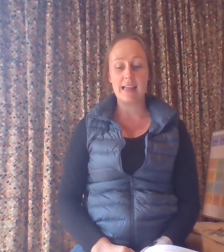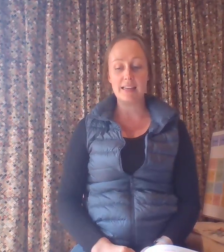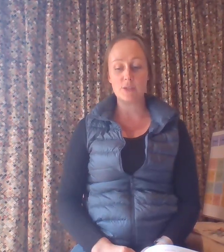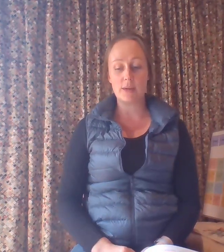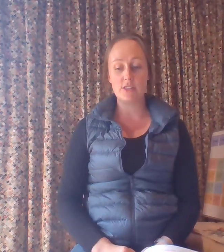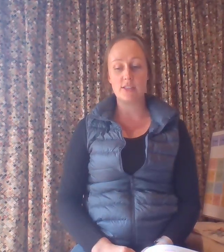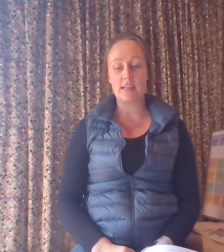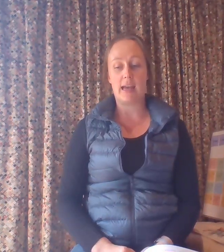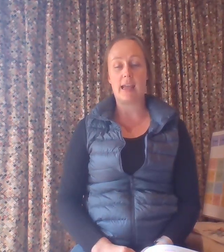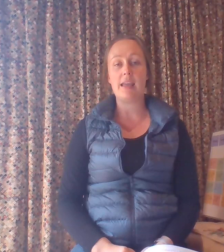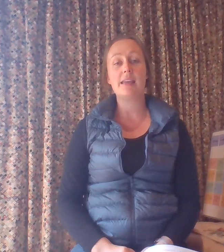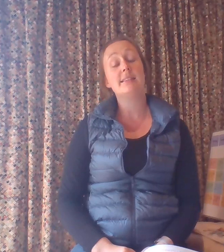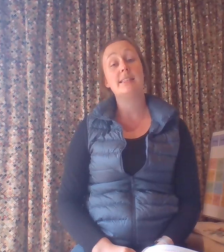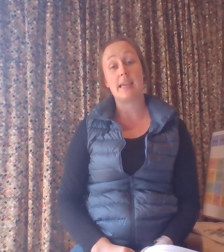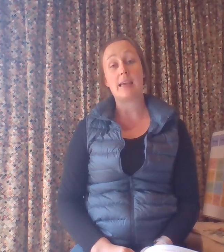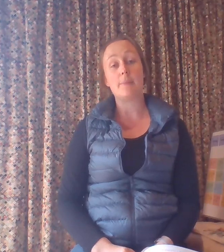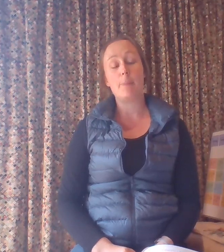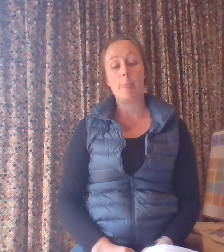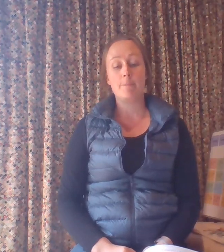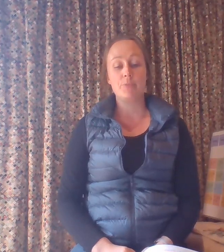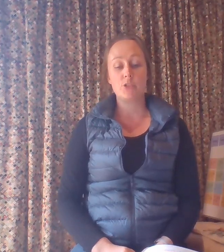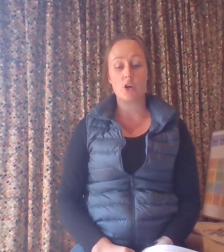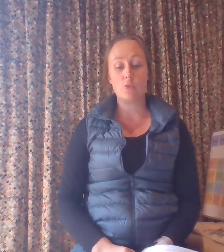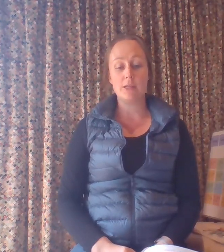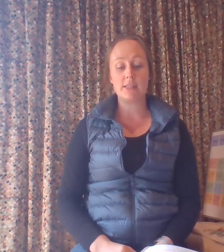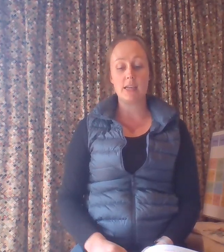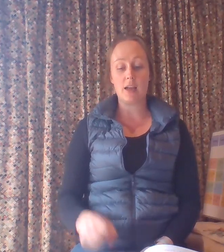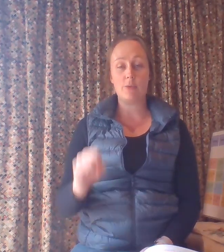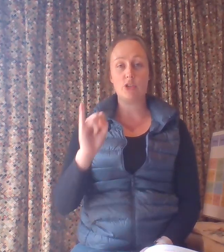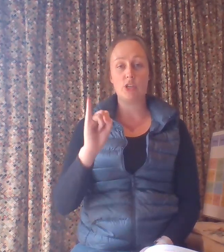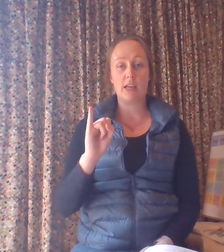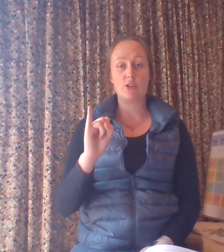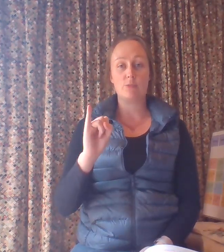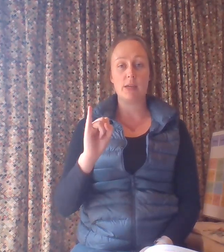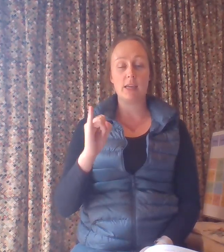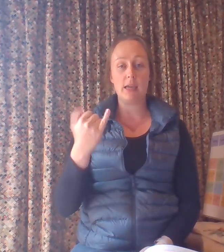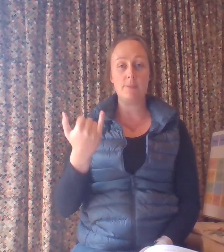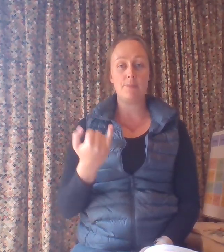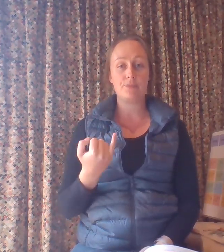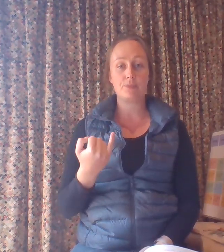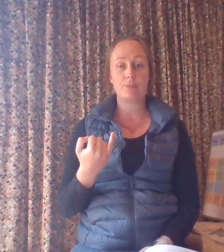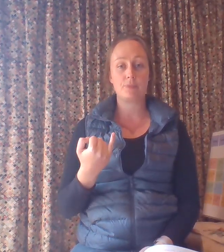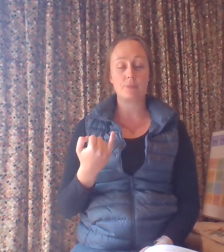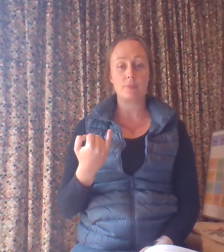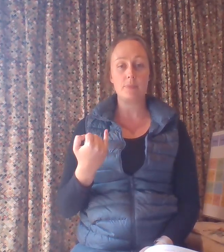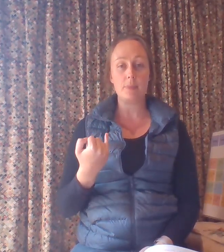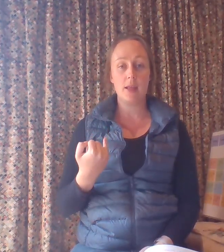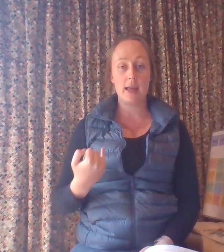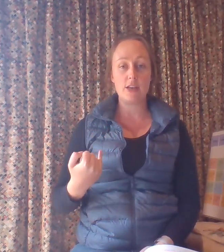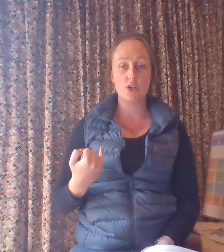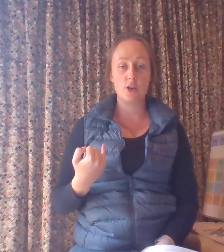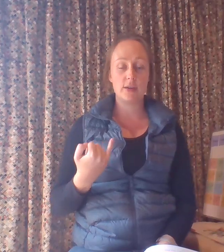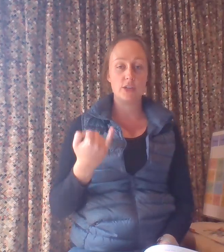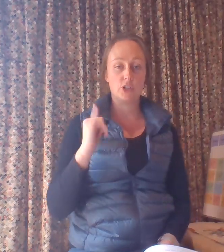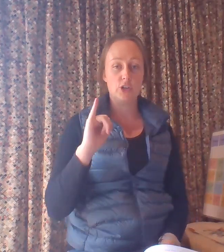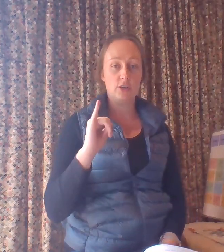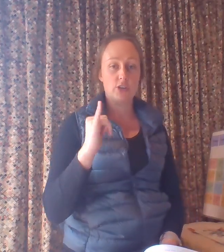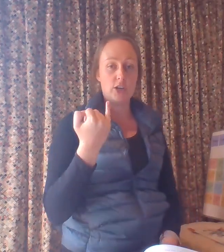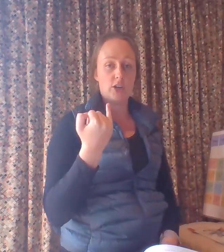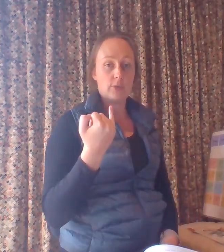last one today is sick. So with sick I want you to get your pinky and you're going to turn it